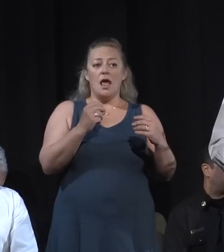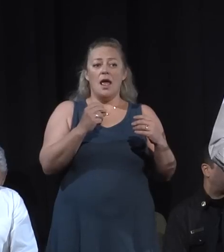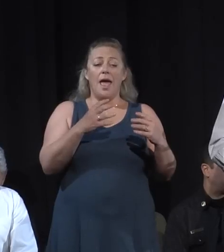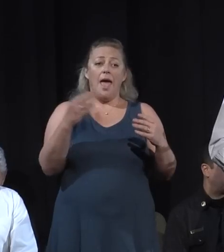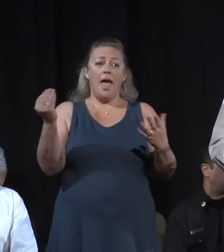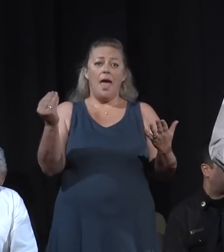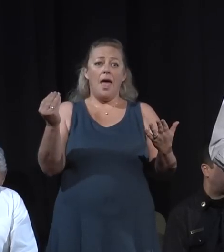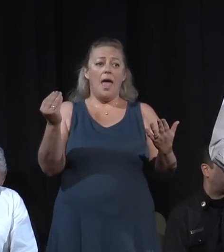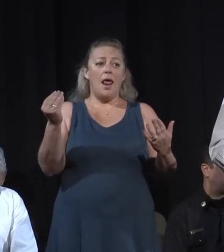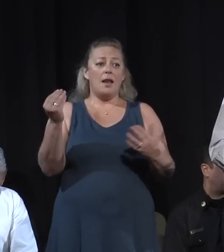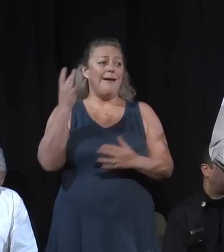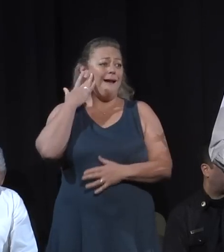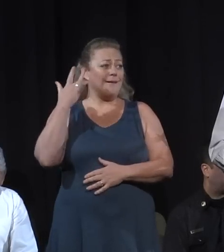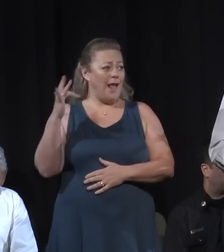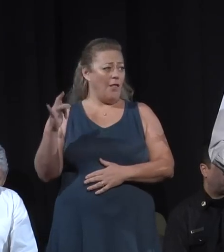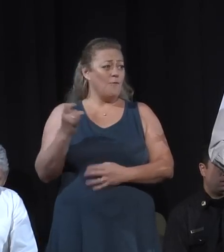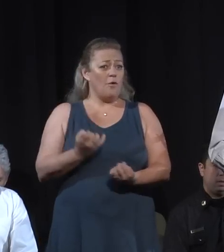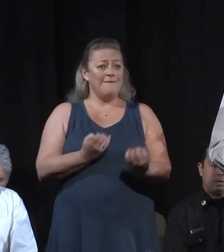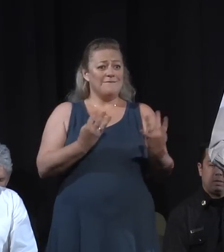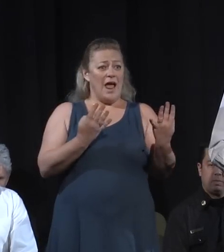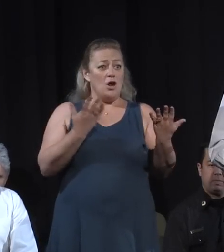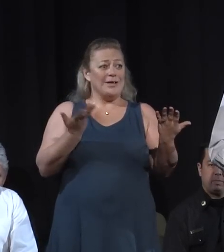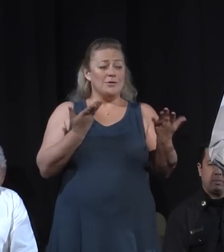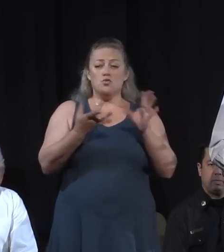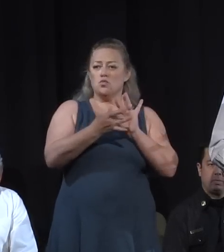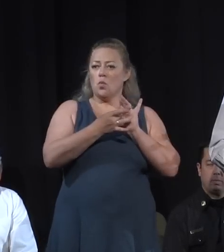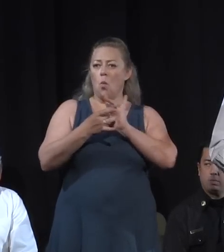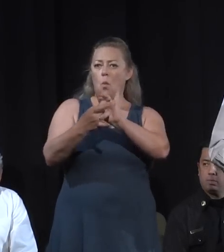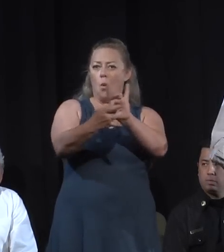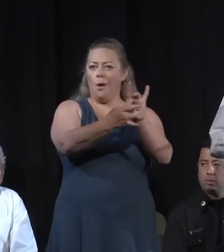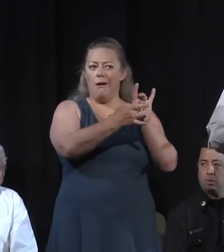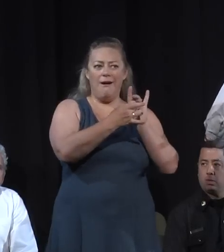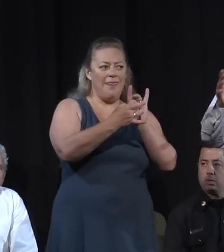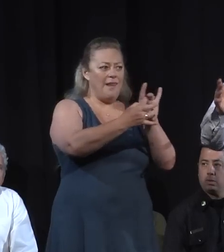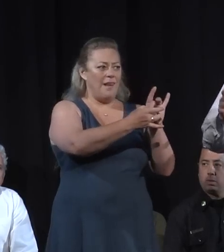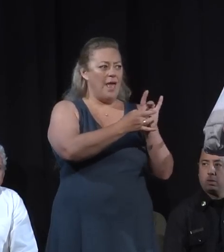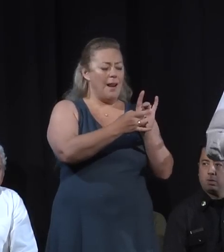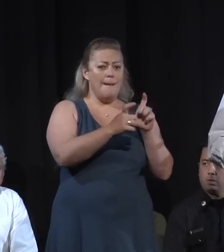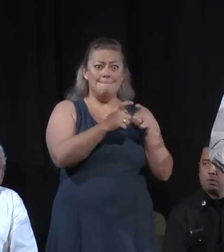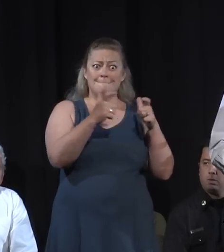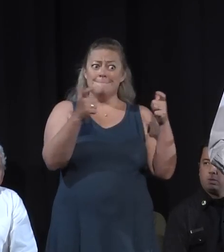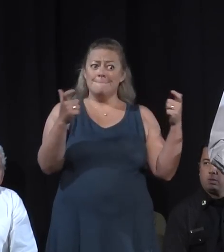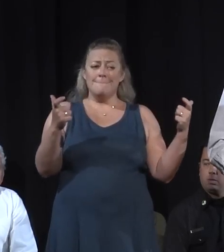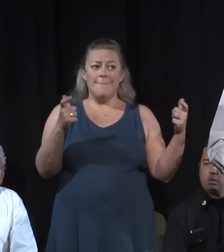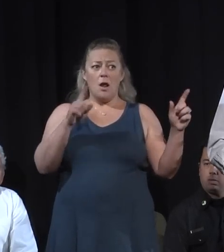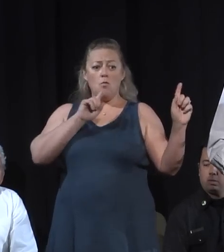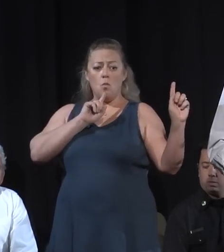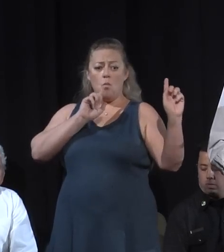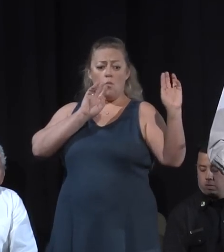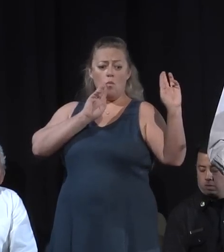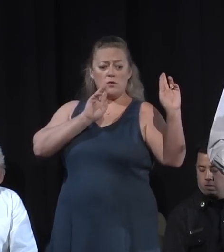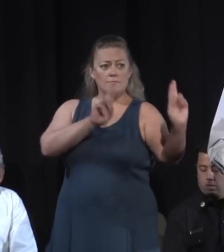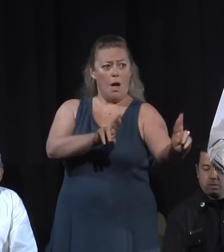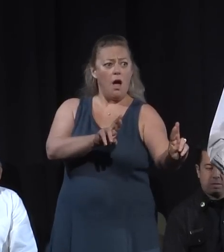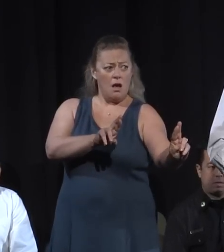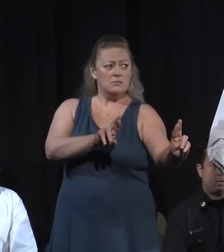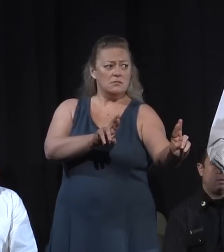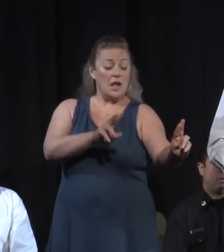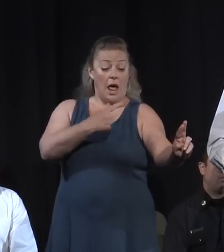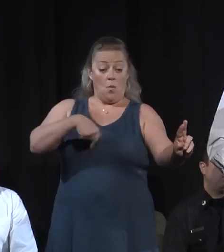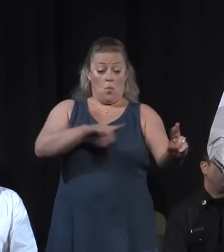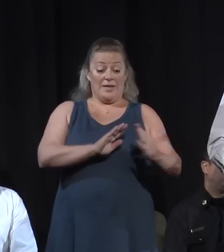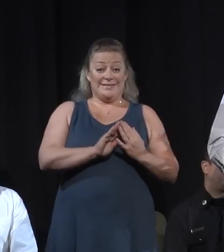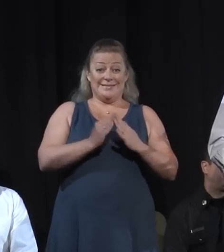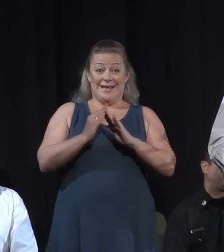And CAL FIRE is here to coordinate the big response. And we at the city and the county